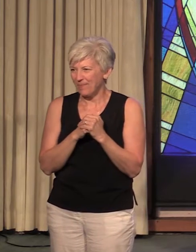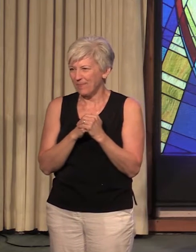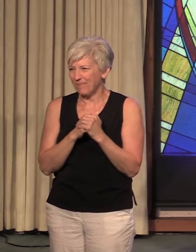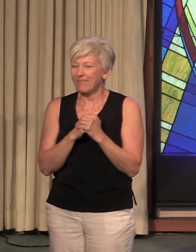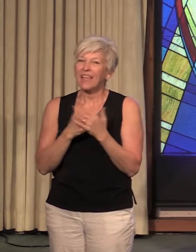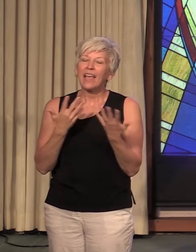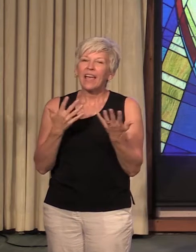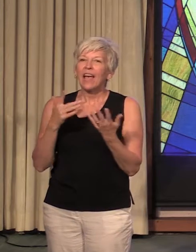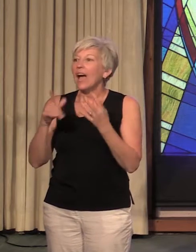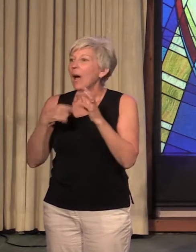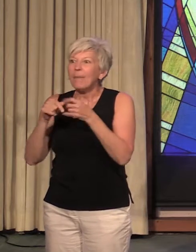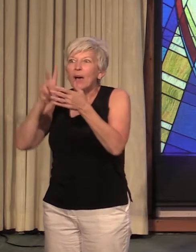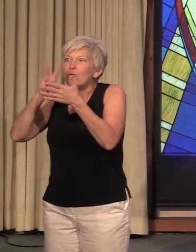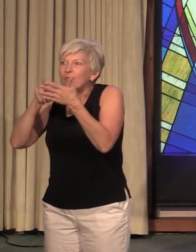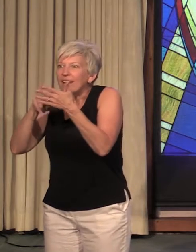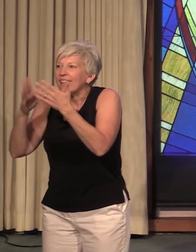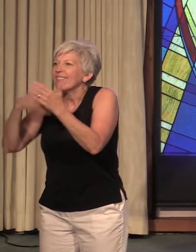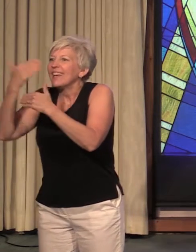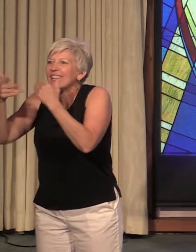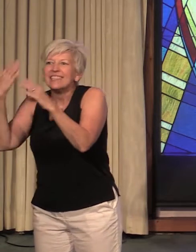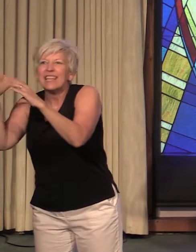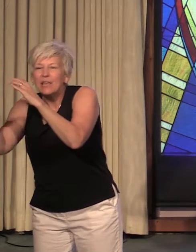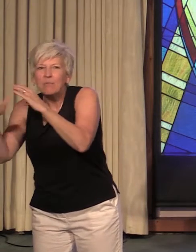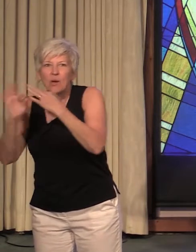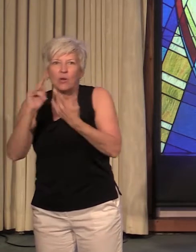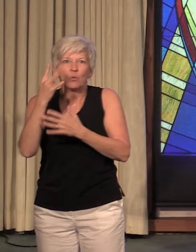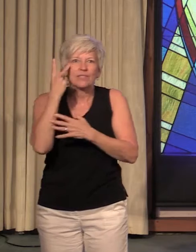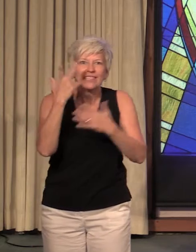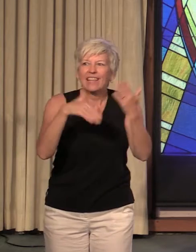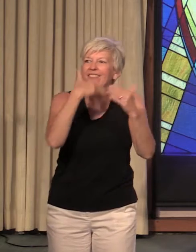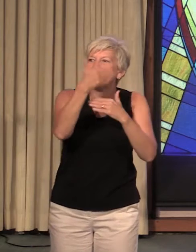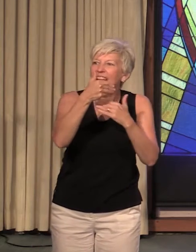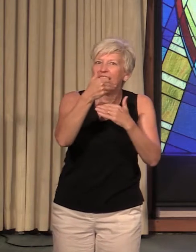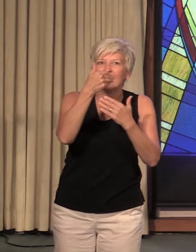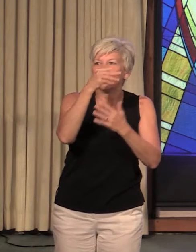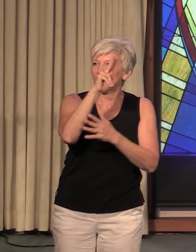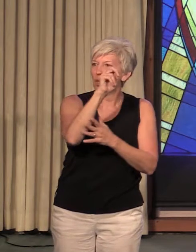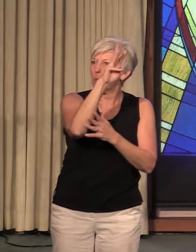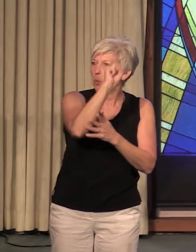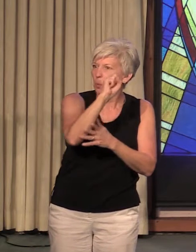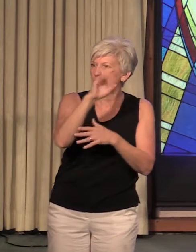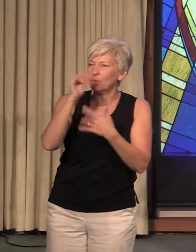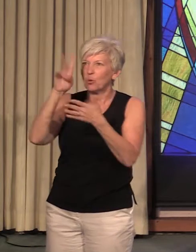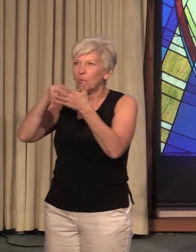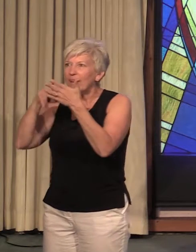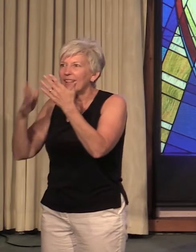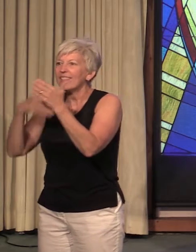About reading the next email, seeing the next news, reading the next political poll.